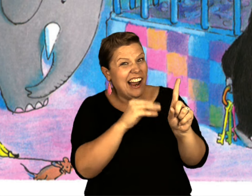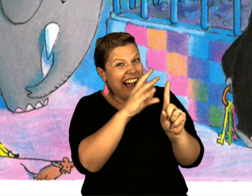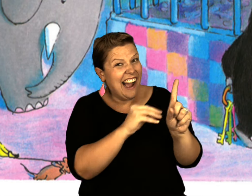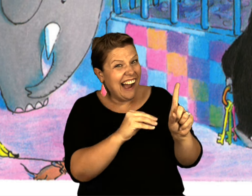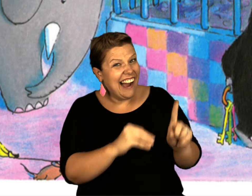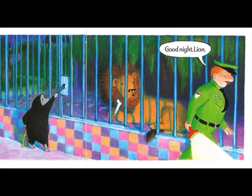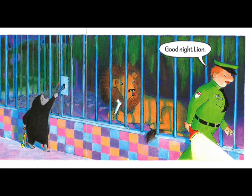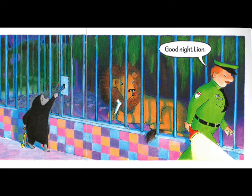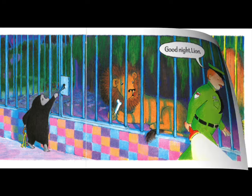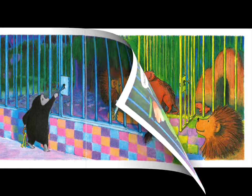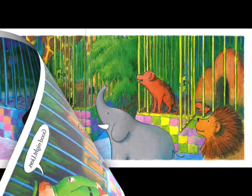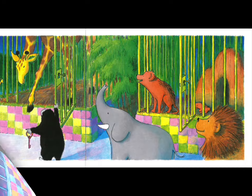that banana.